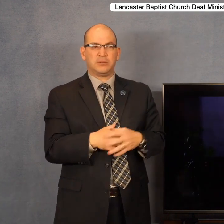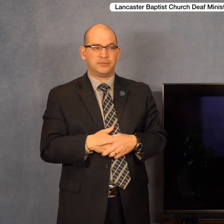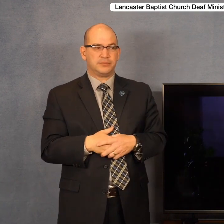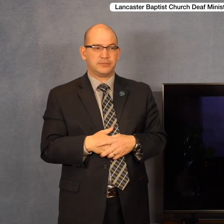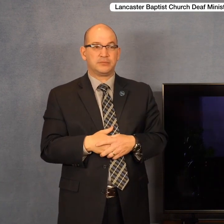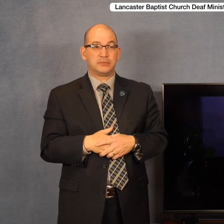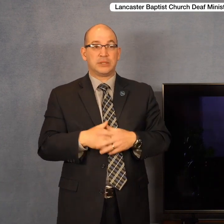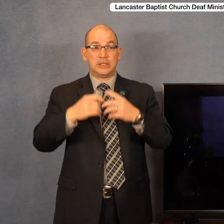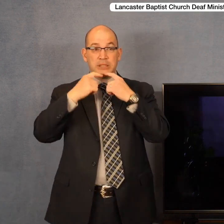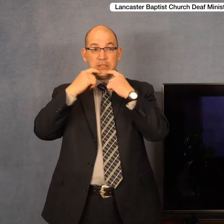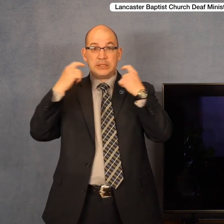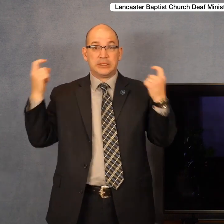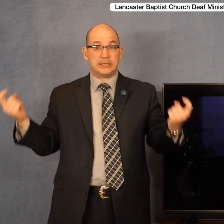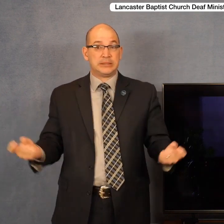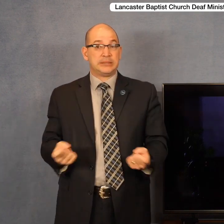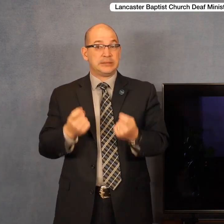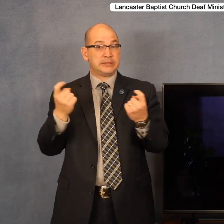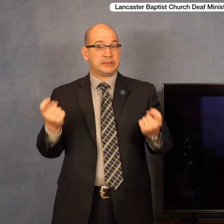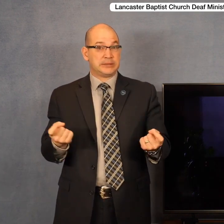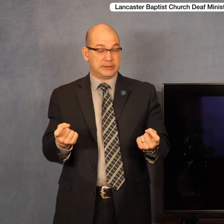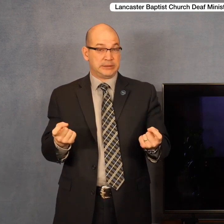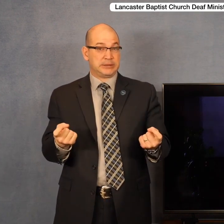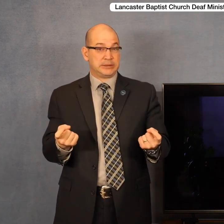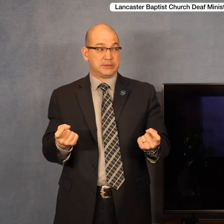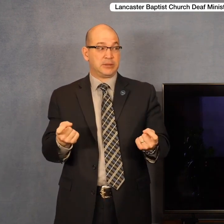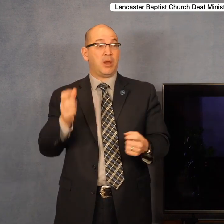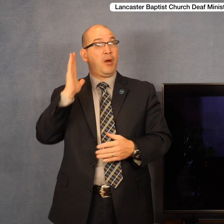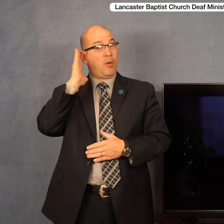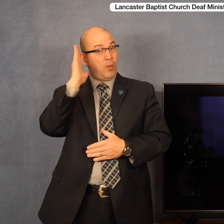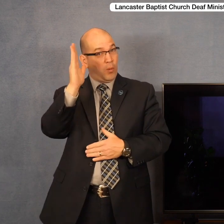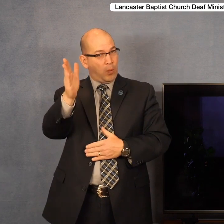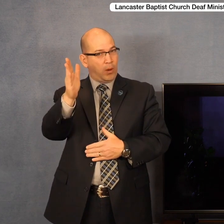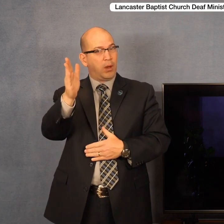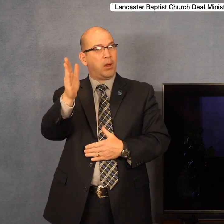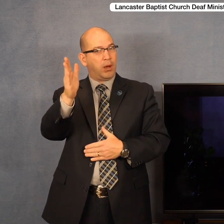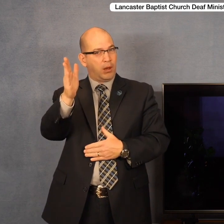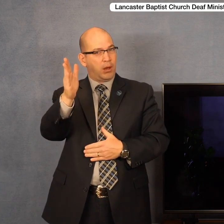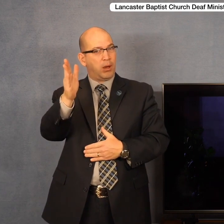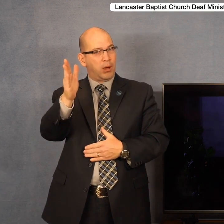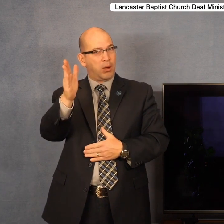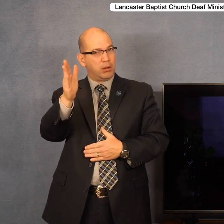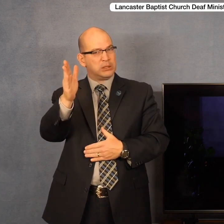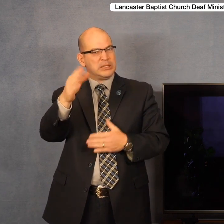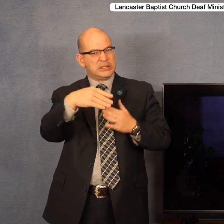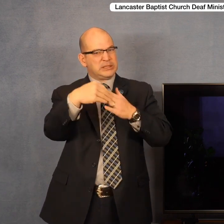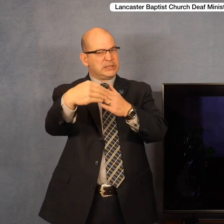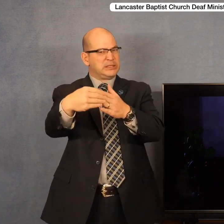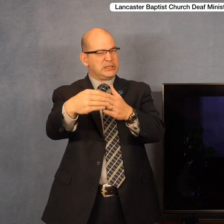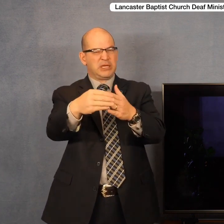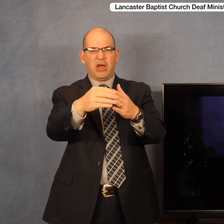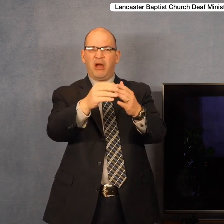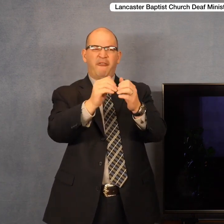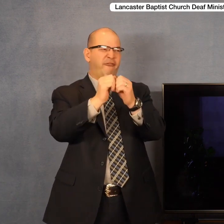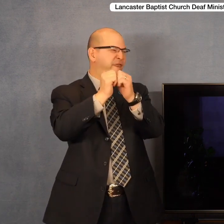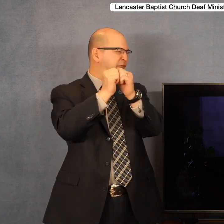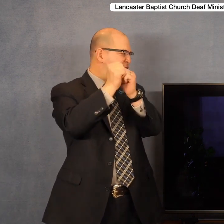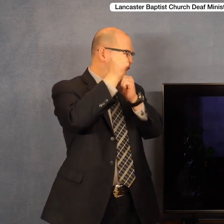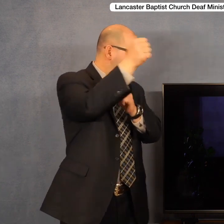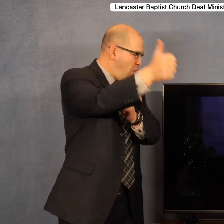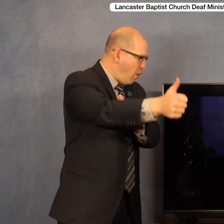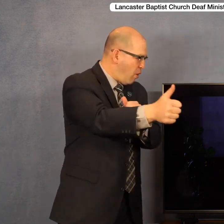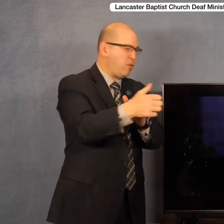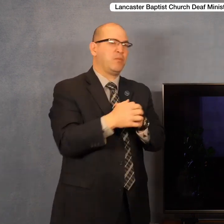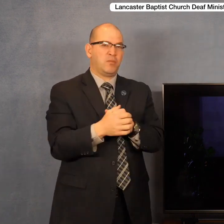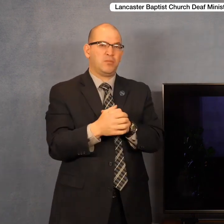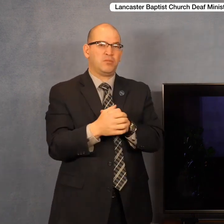take you farther than you really intended to go. And Satan will always destroy you. And we read about this man in the